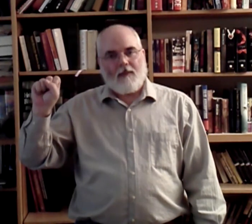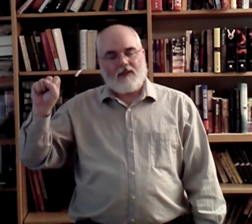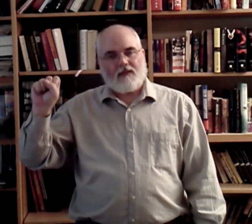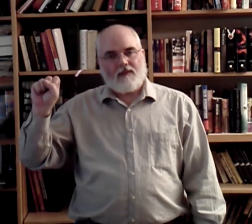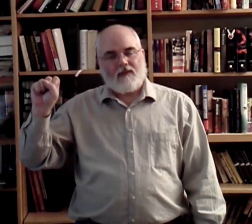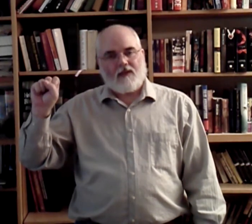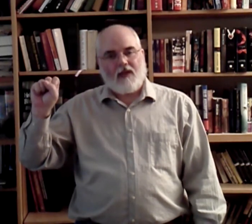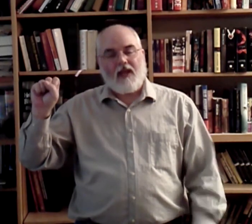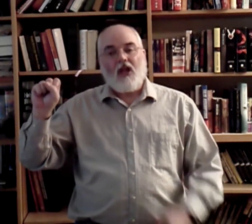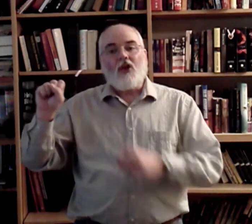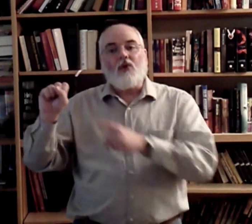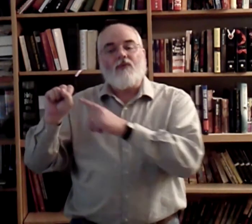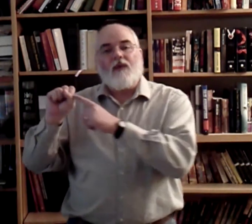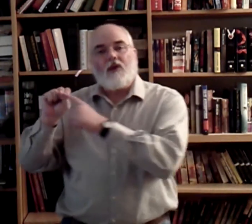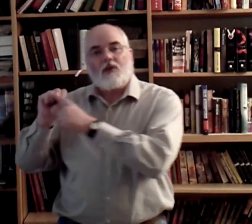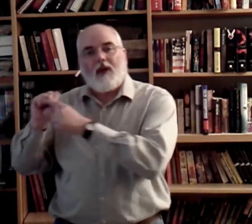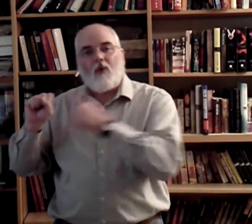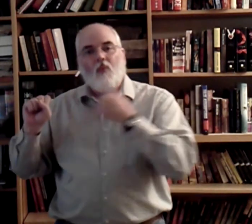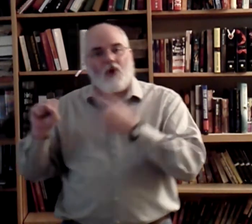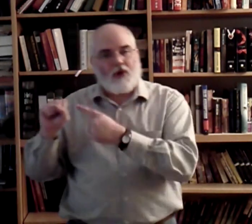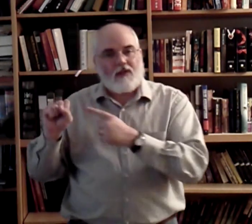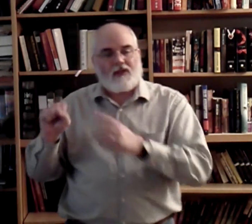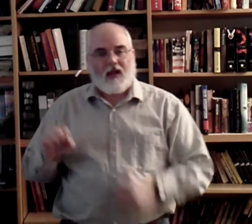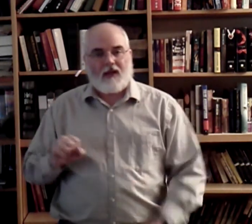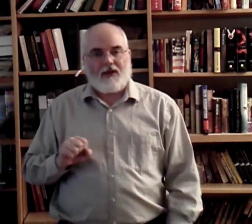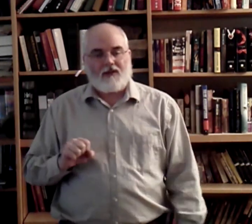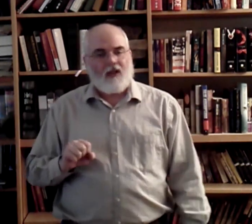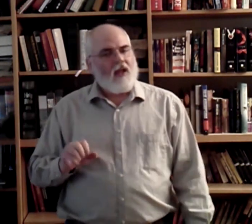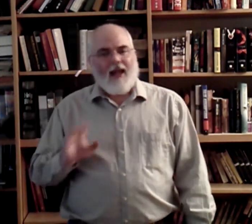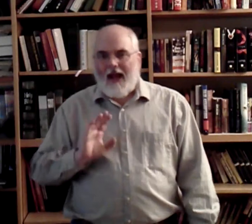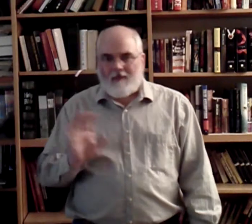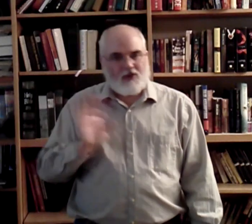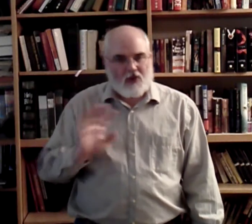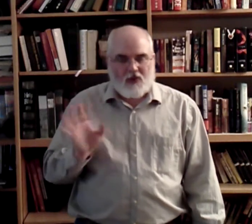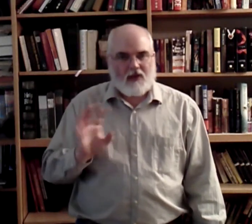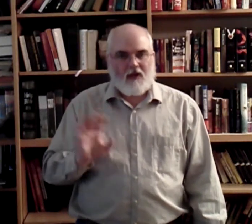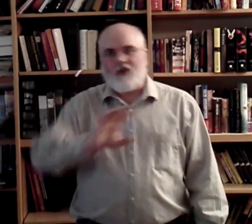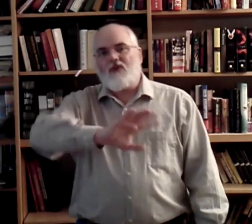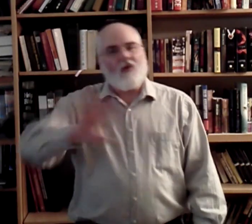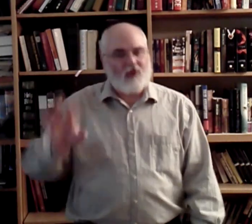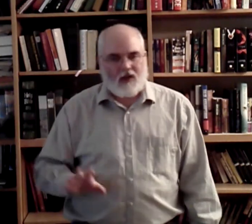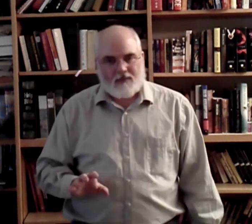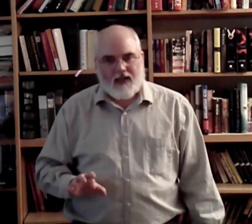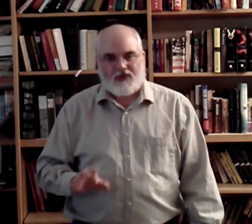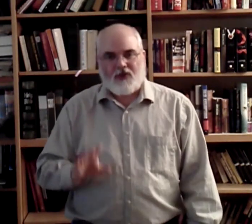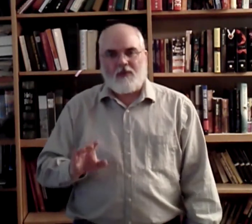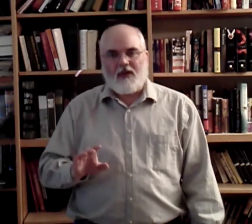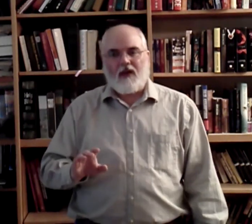Lemons. Okay? You fingerspell words, not letters. Absolutely, under no circumstance, should you be going,